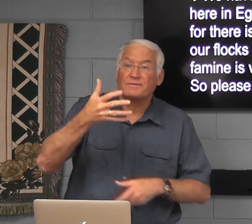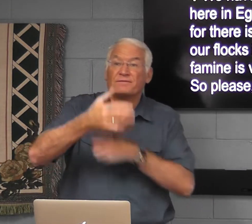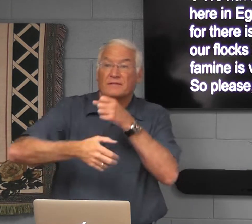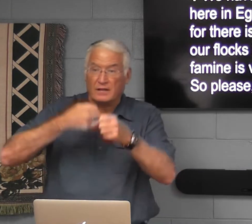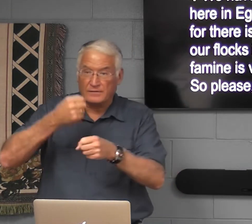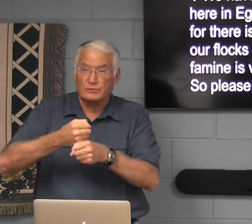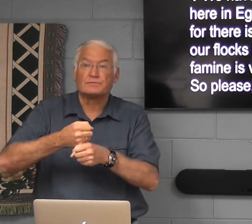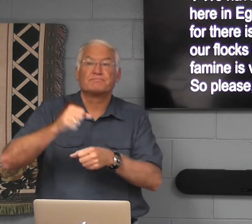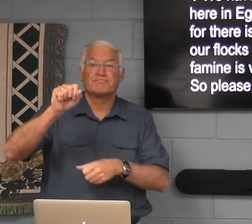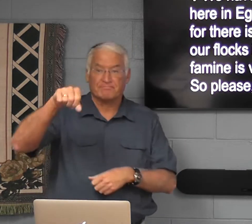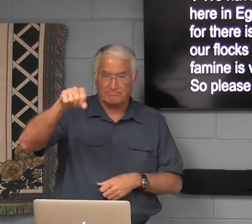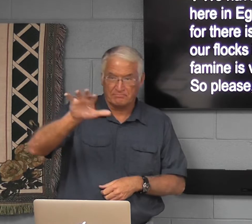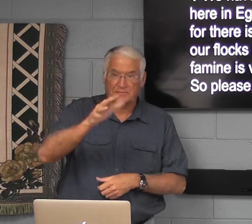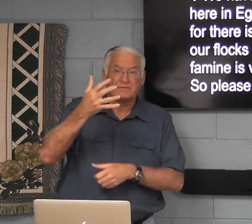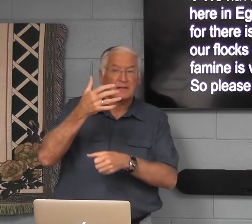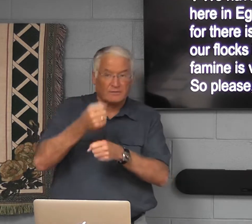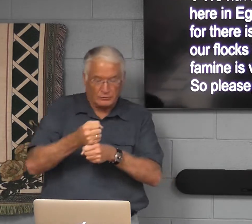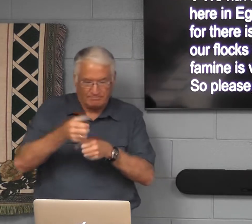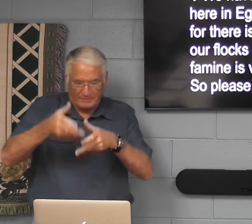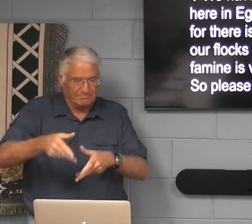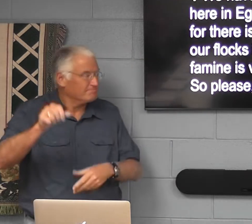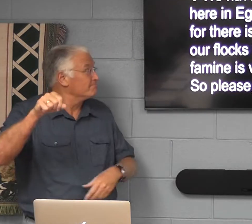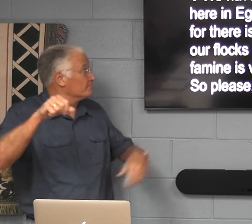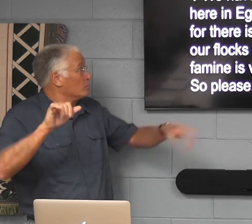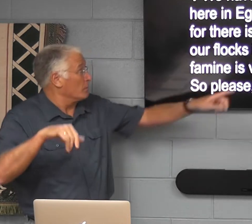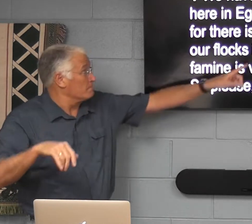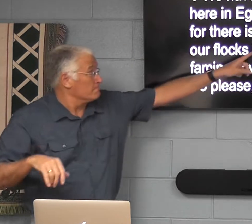So five years left.